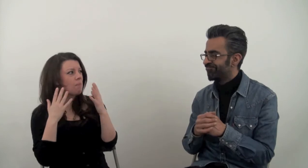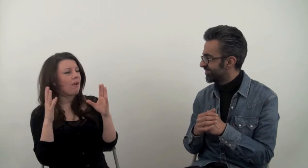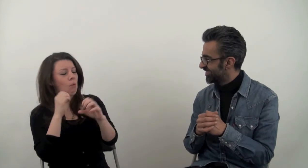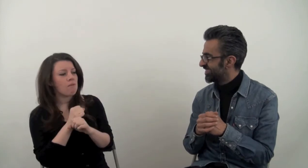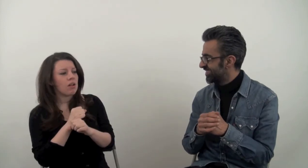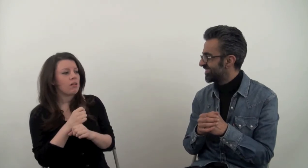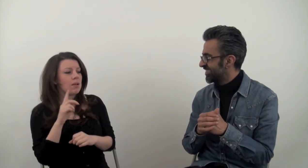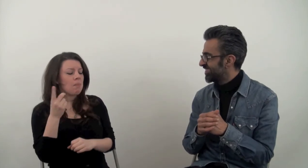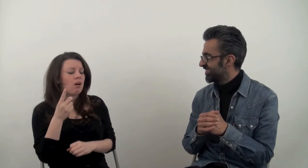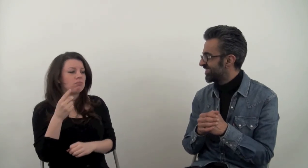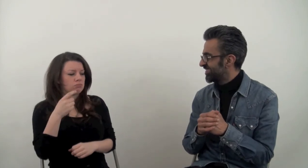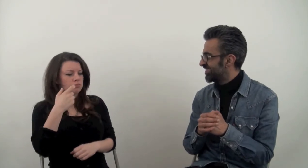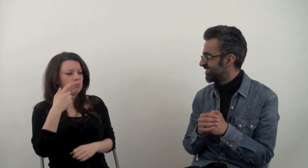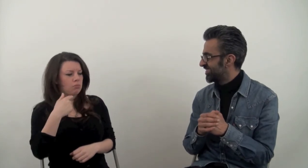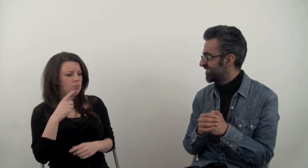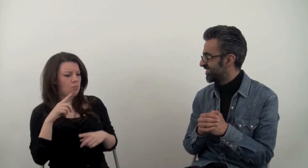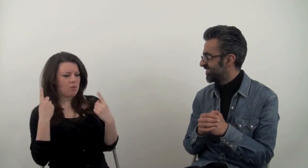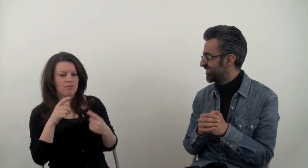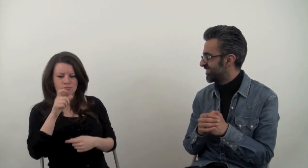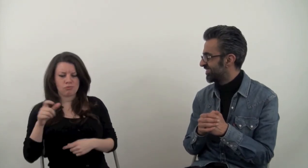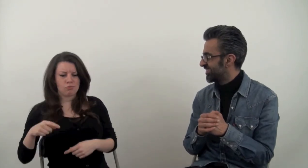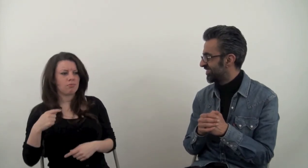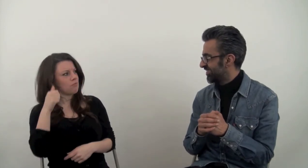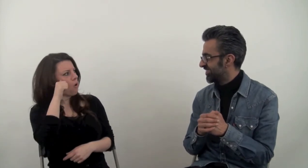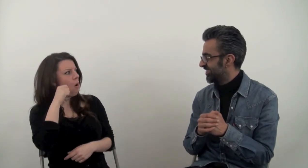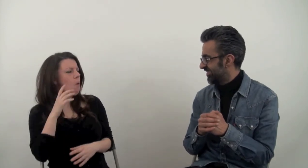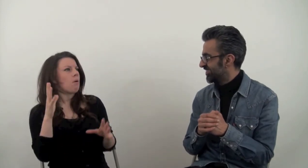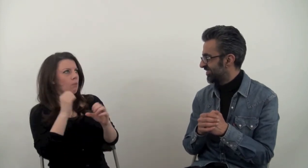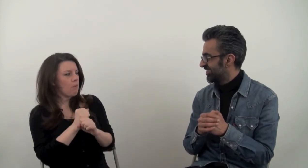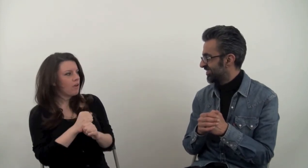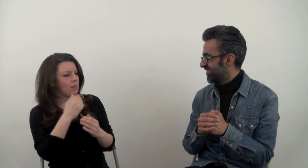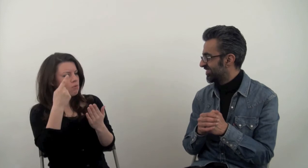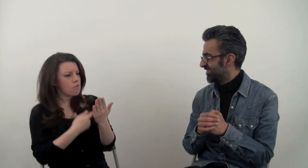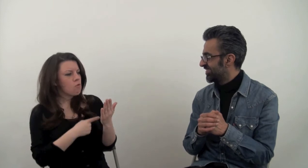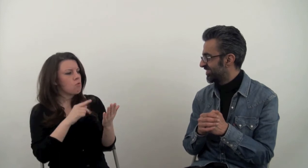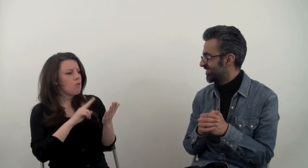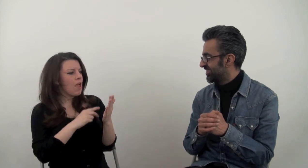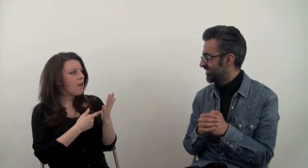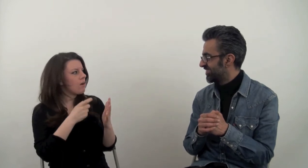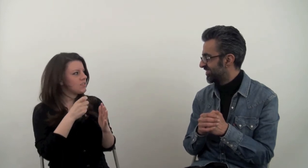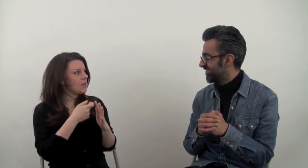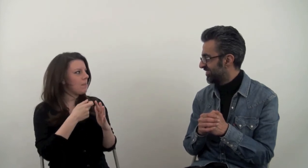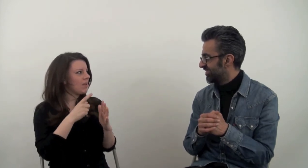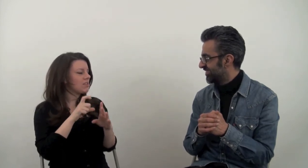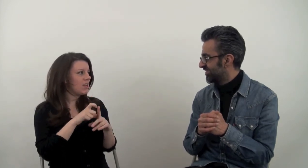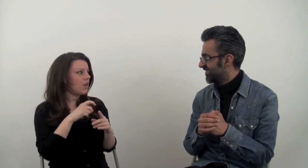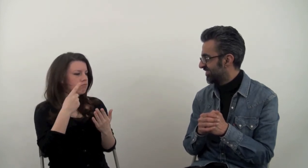or they're worried about confidentiality. But the students from Bristol, we know the confidentiality rules and about the